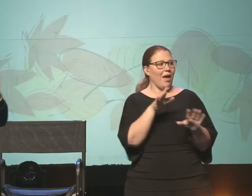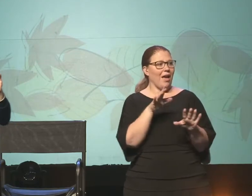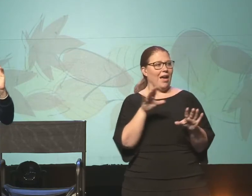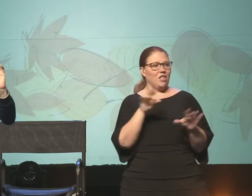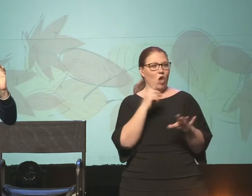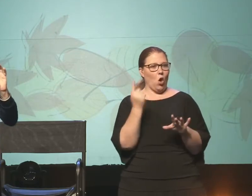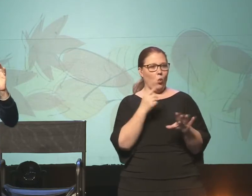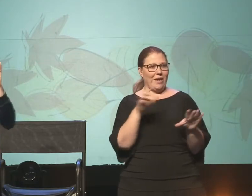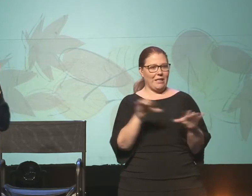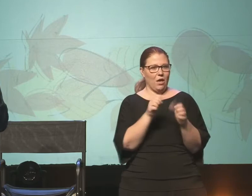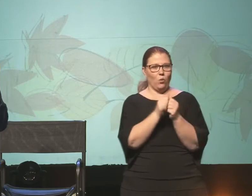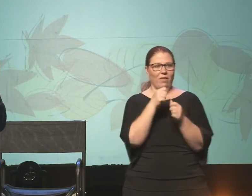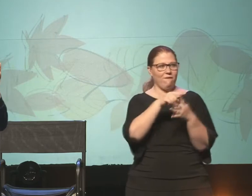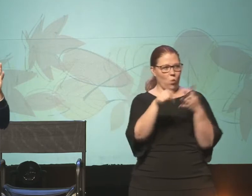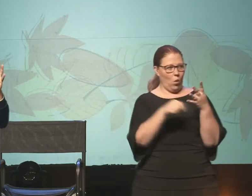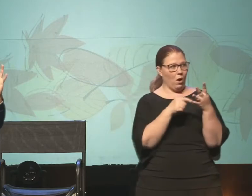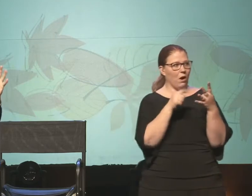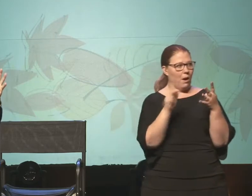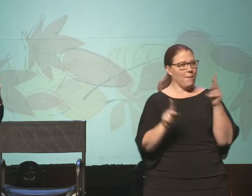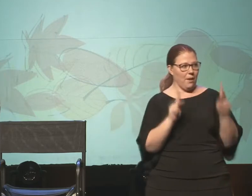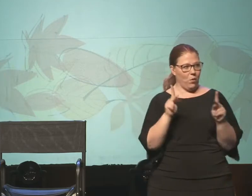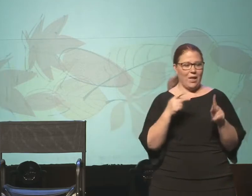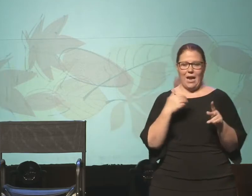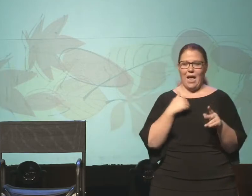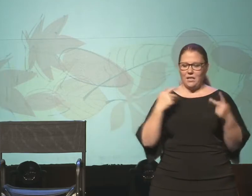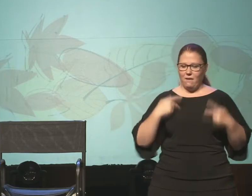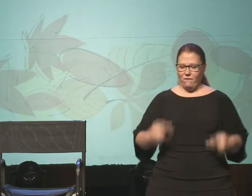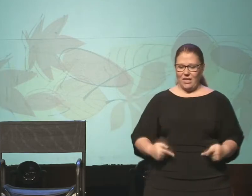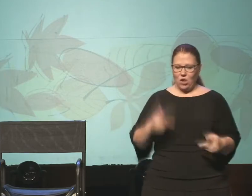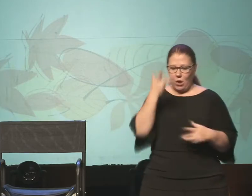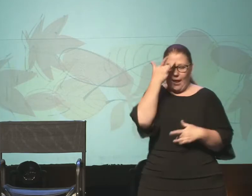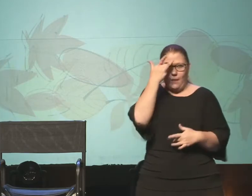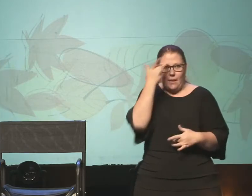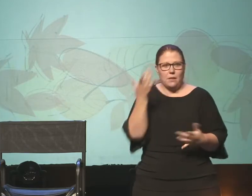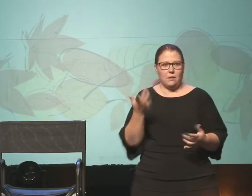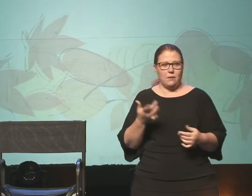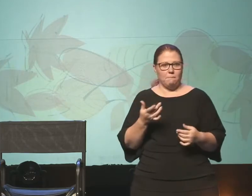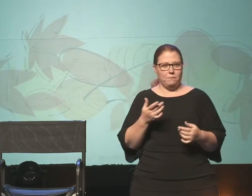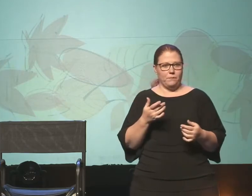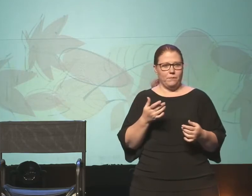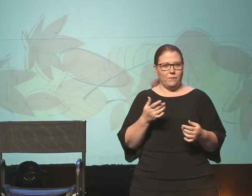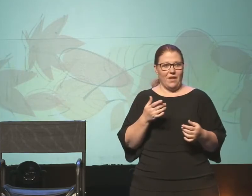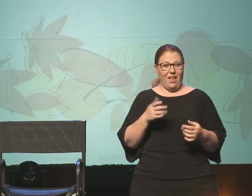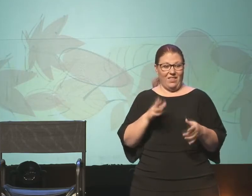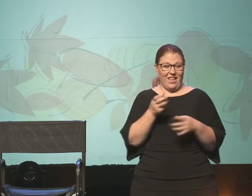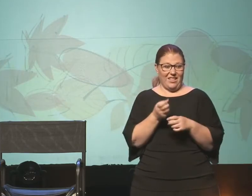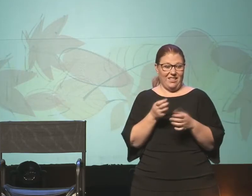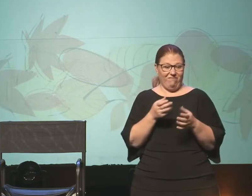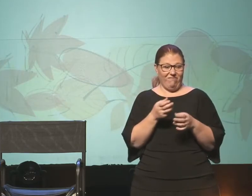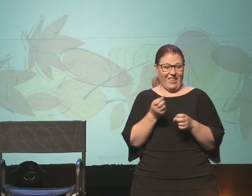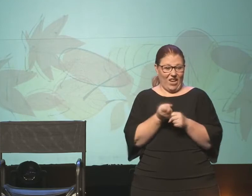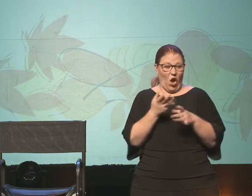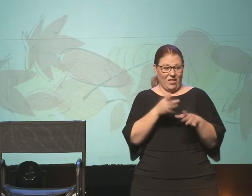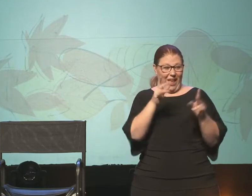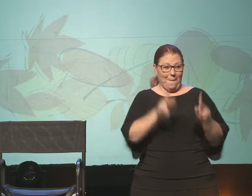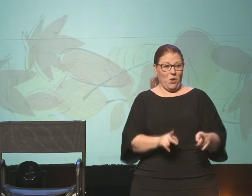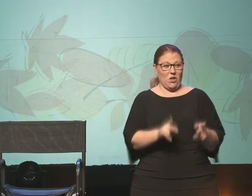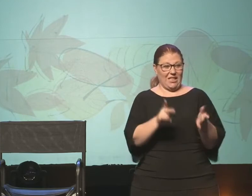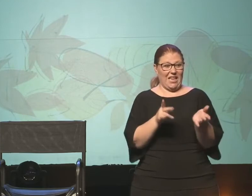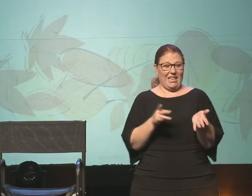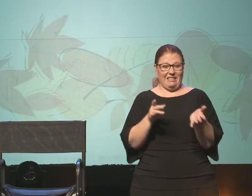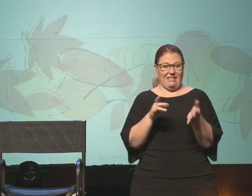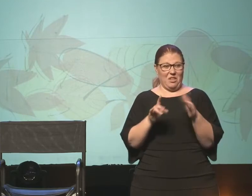who have, it's usually, it has some sort of physical ailment that's excluded them, three out of the four.